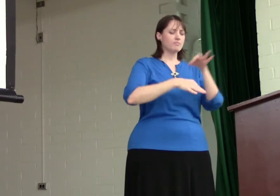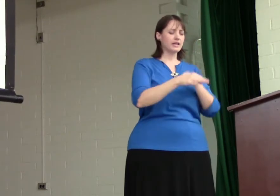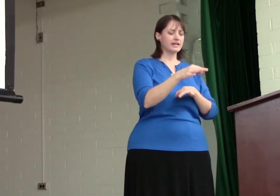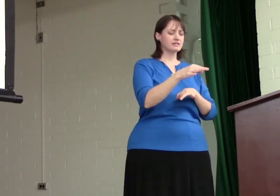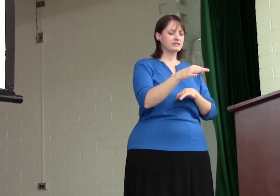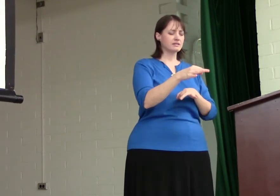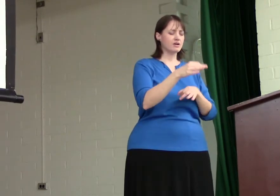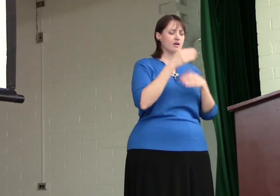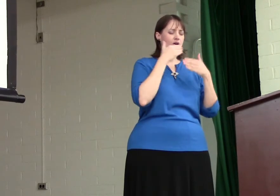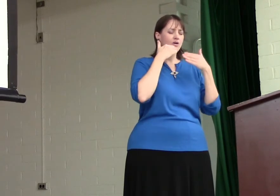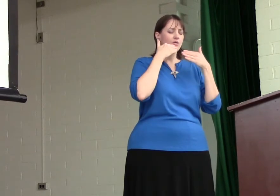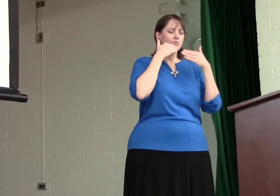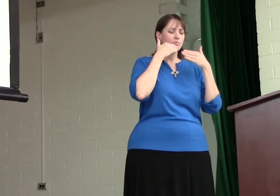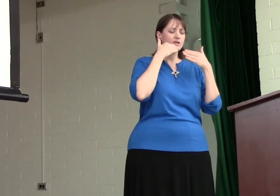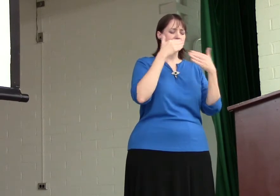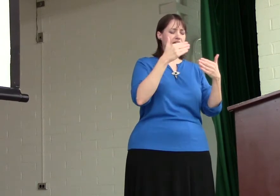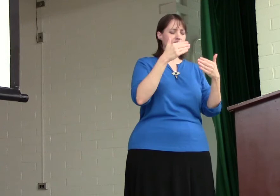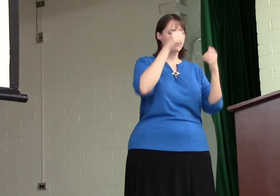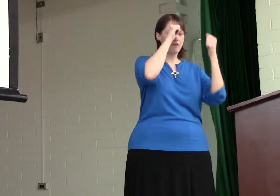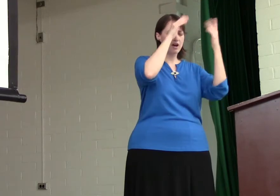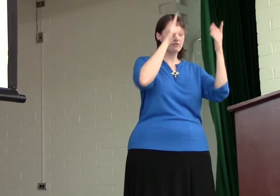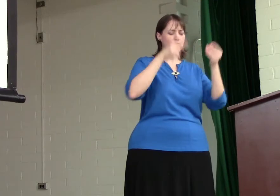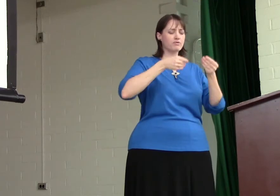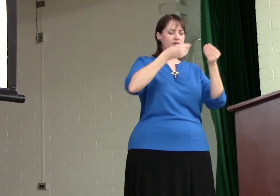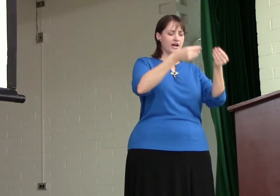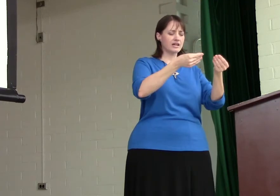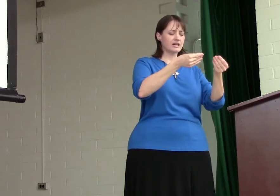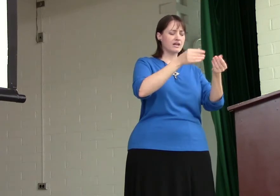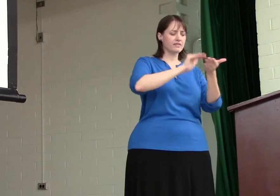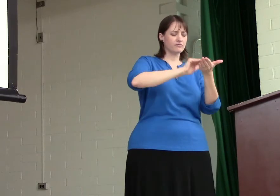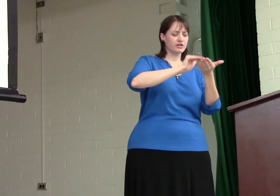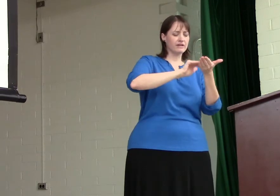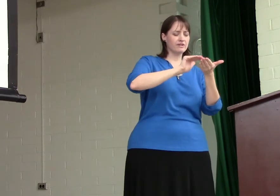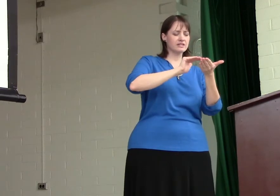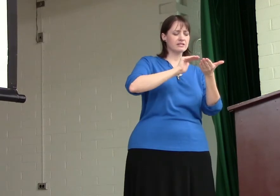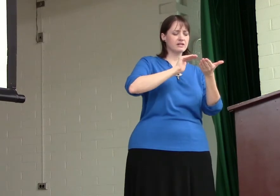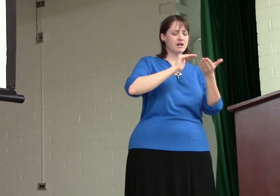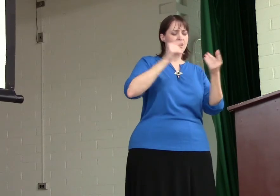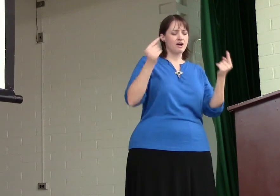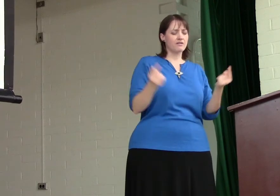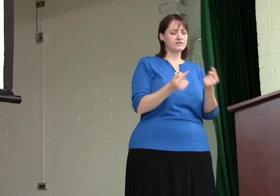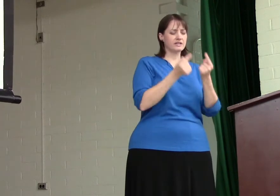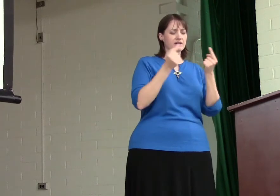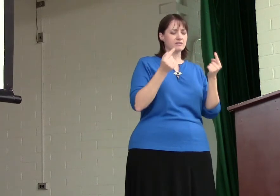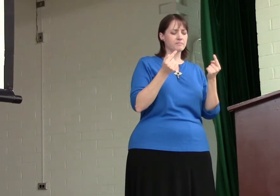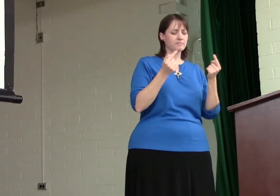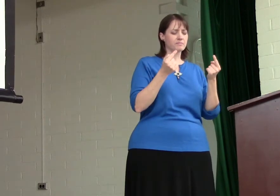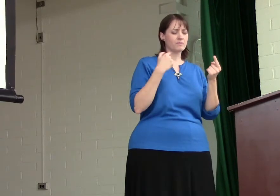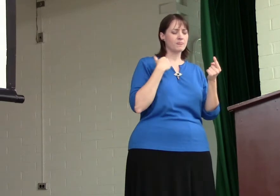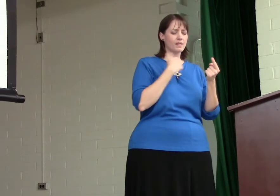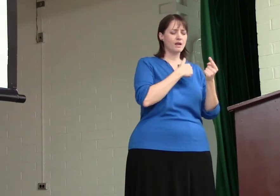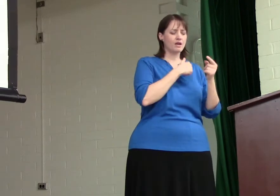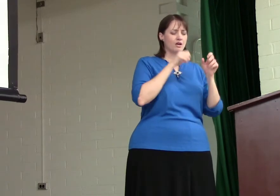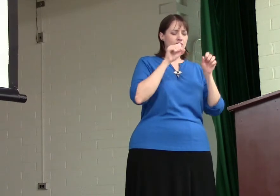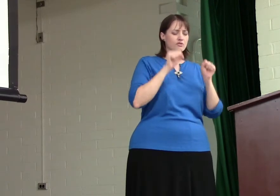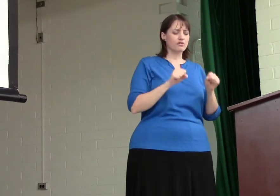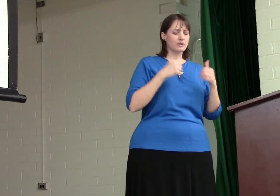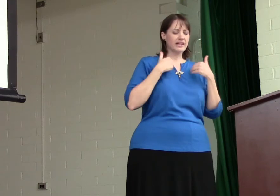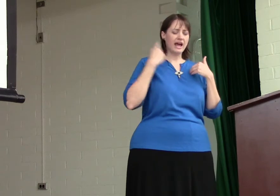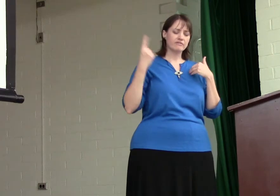place. We thank you, Father, for providing the forgiveness of sin. So that we can have